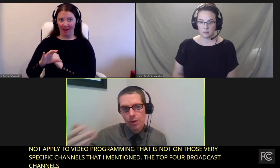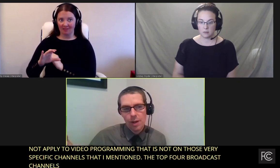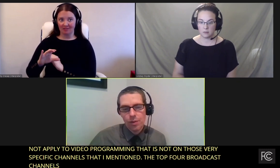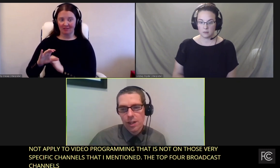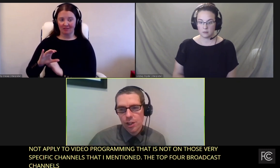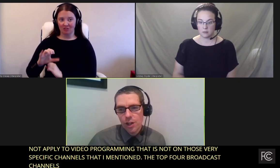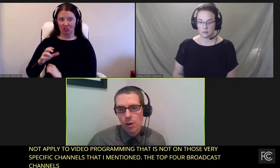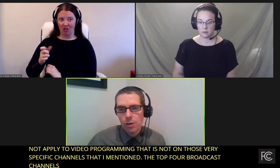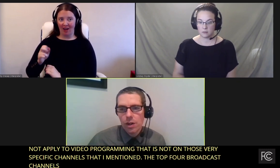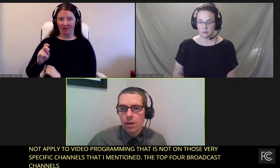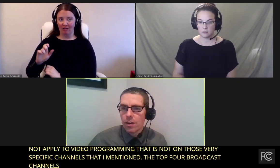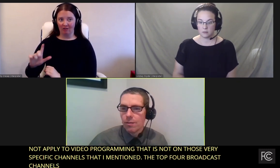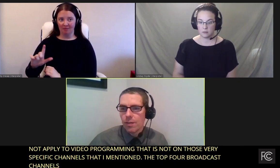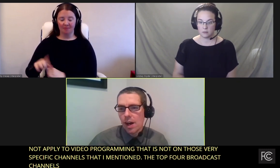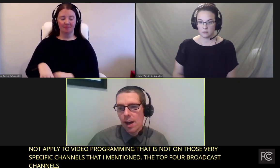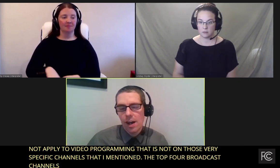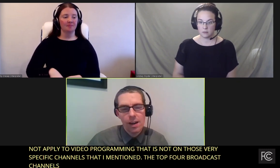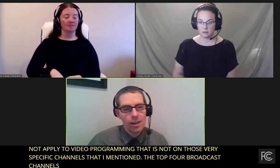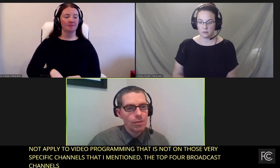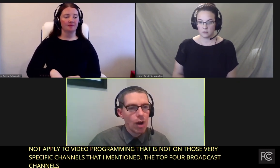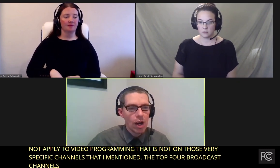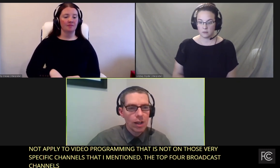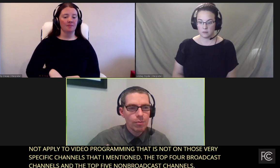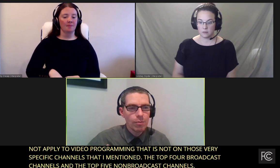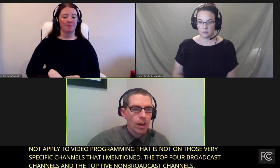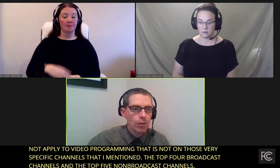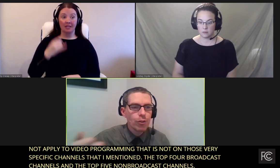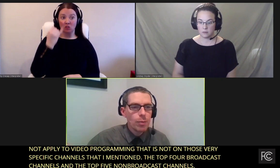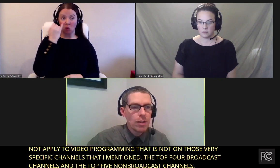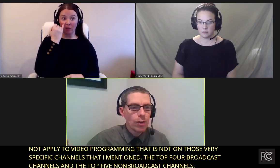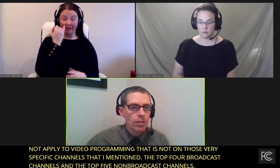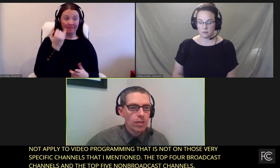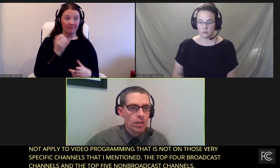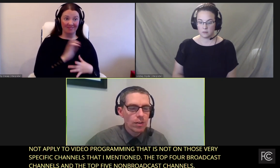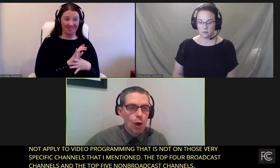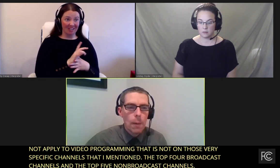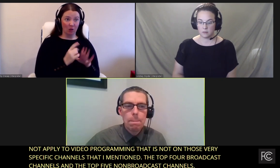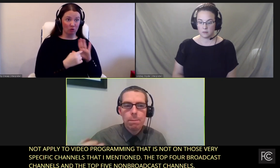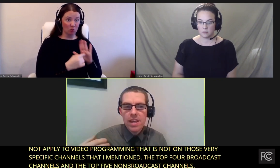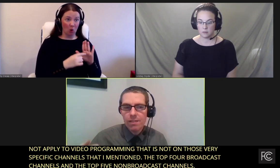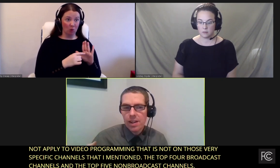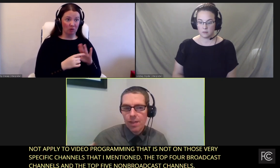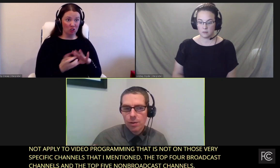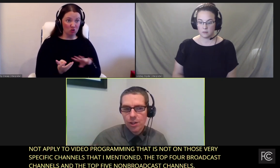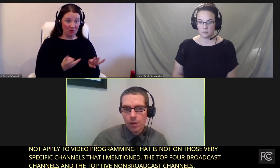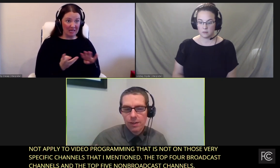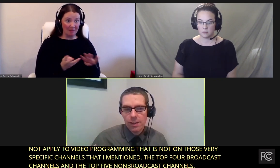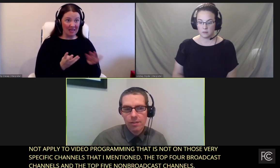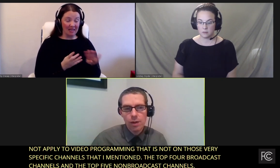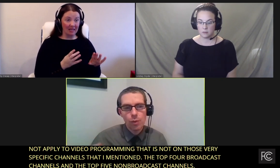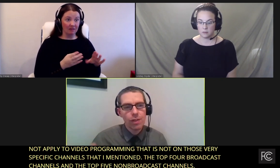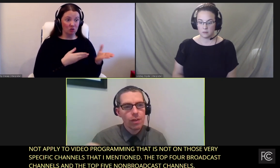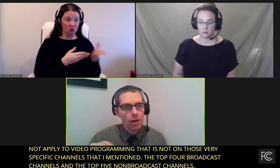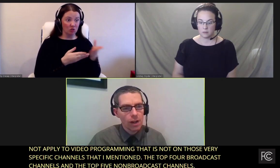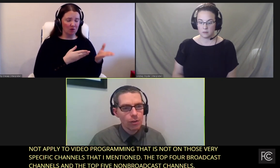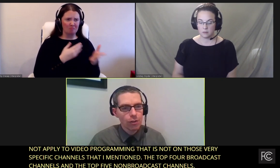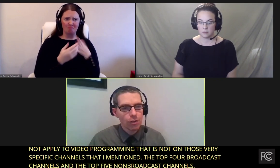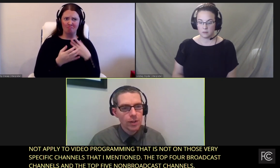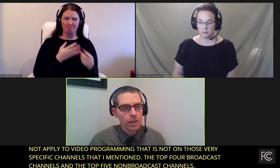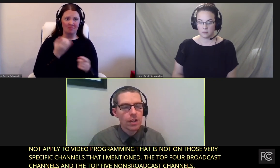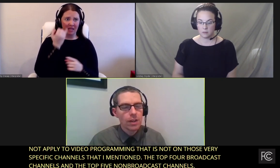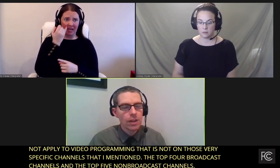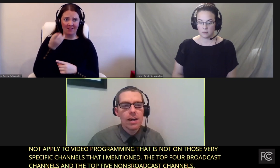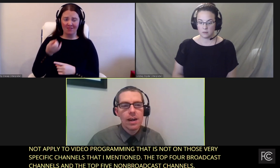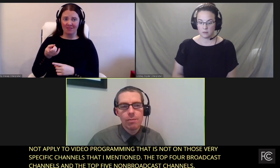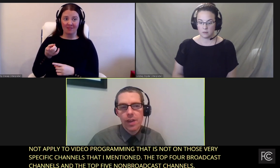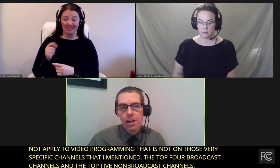programs that are shown on streaming services, even if they were shown on TV with audio